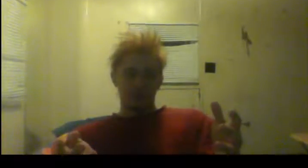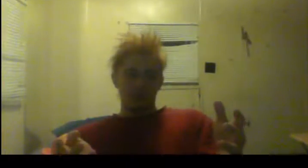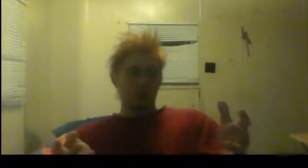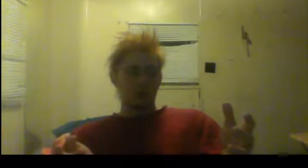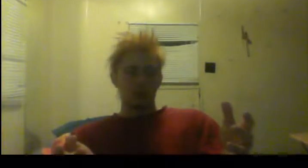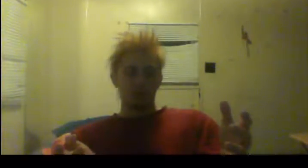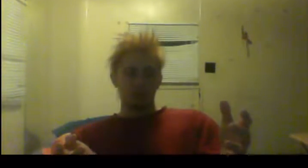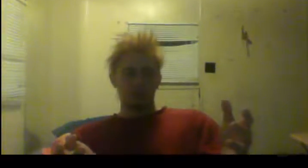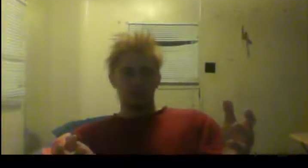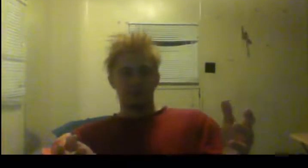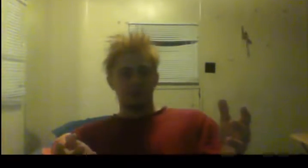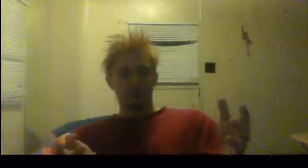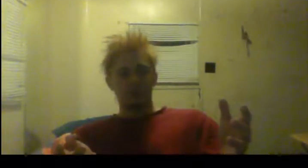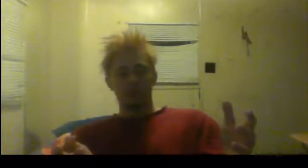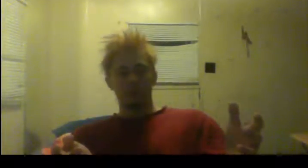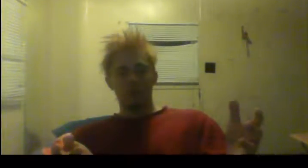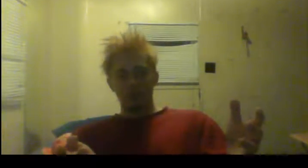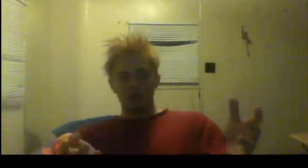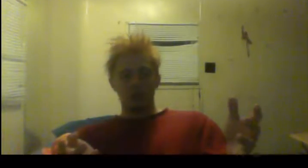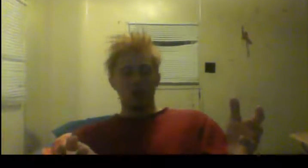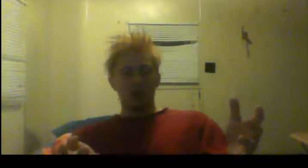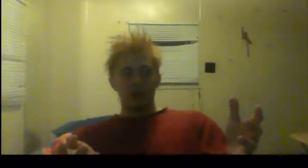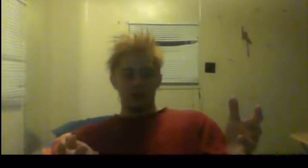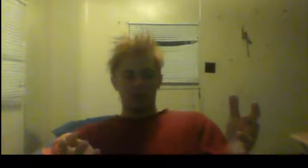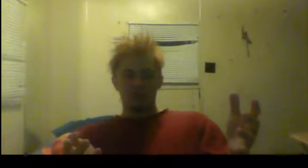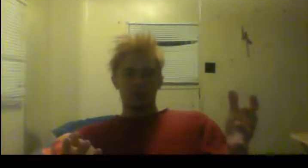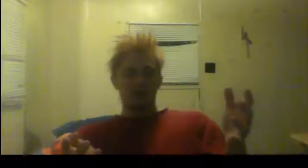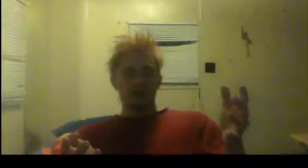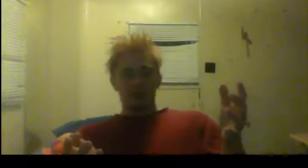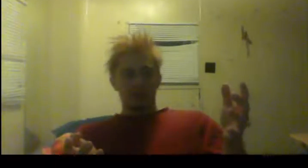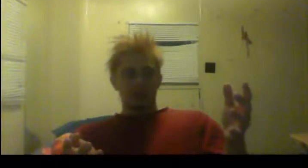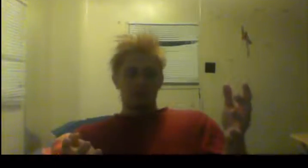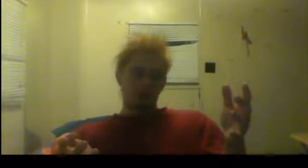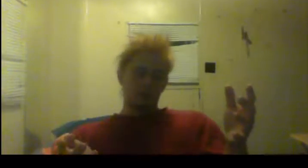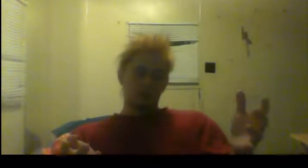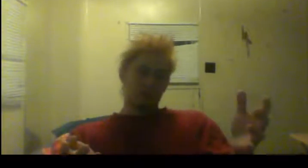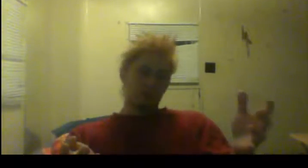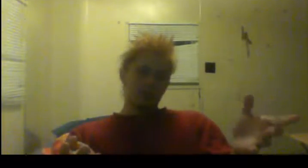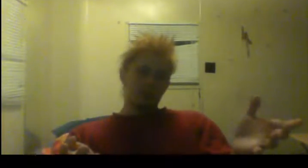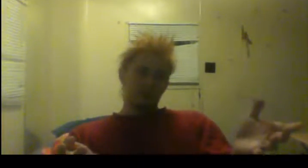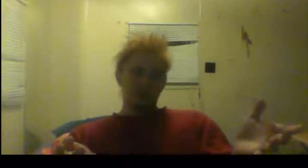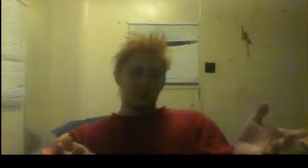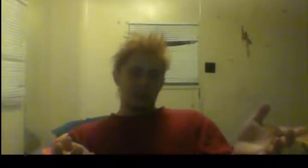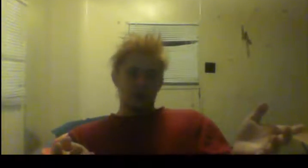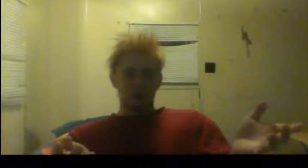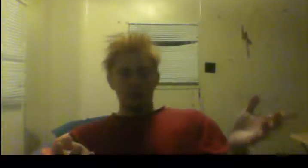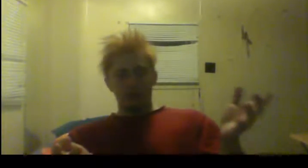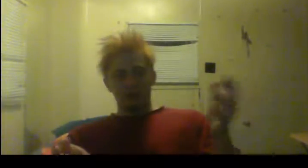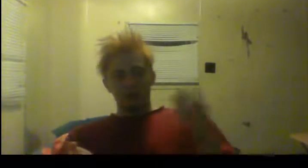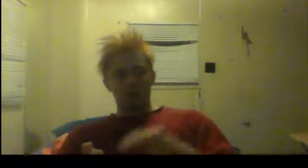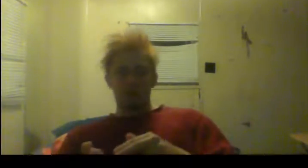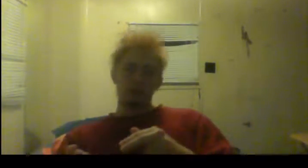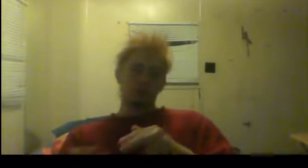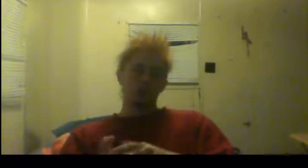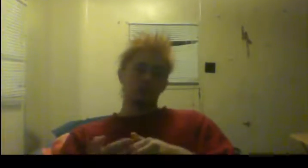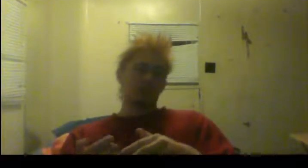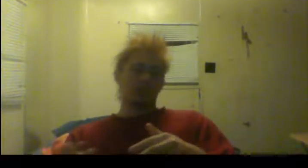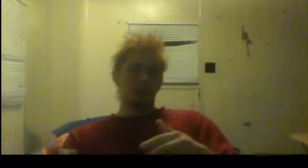arm curls with, with whatever weight you want. I think that doing three sets of that, you got to, you got to do super sets.